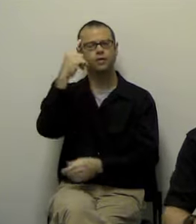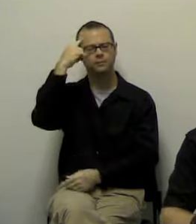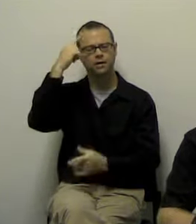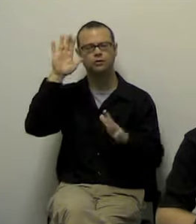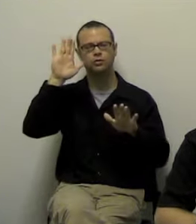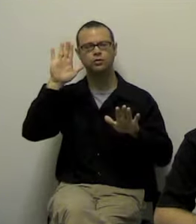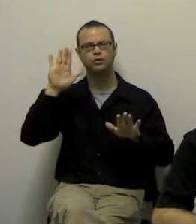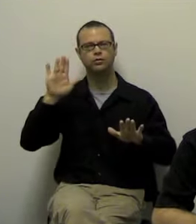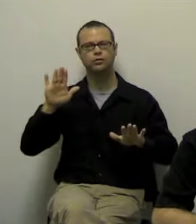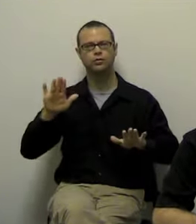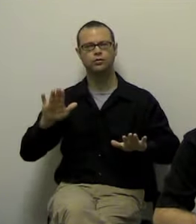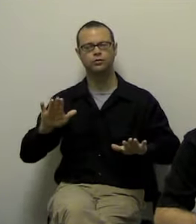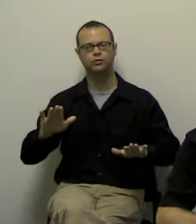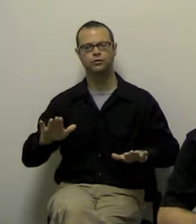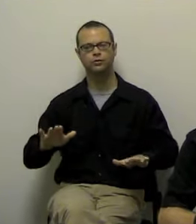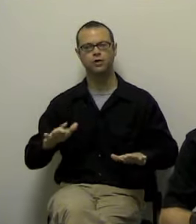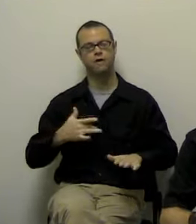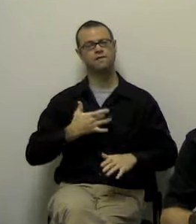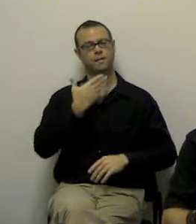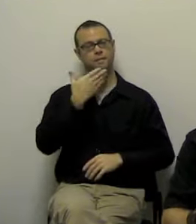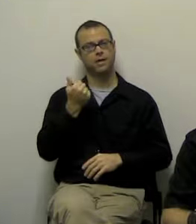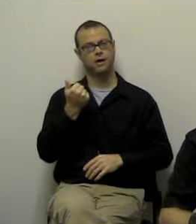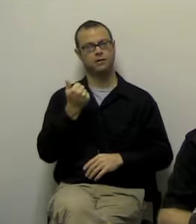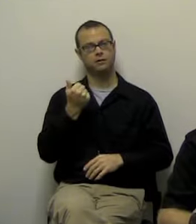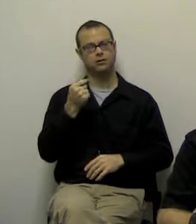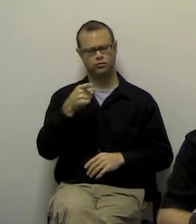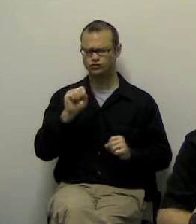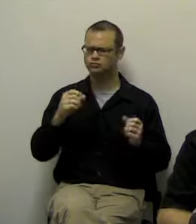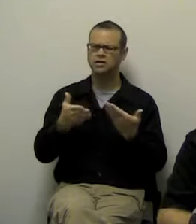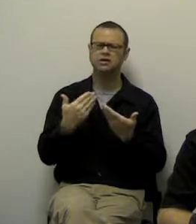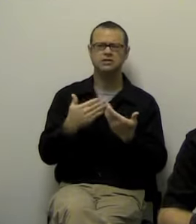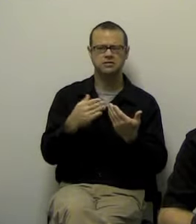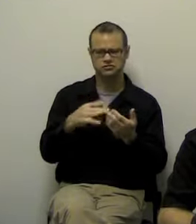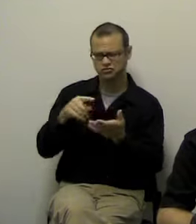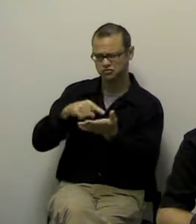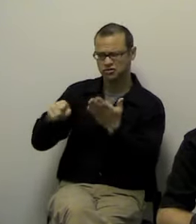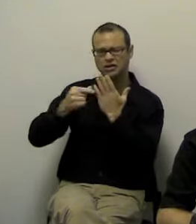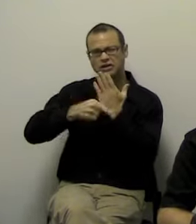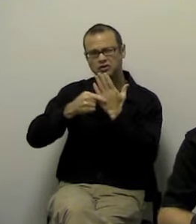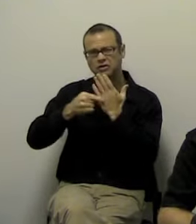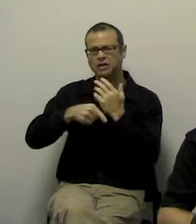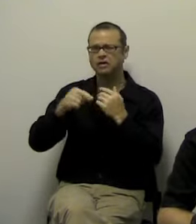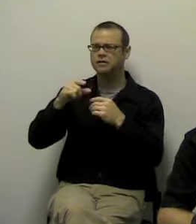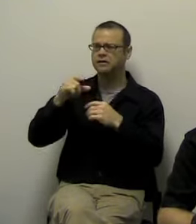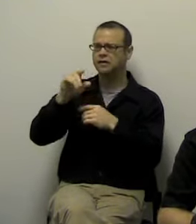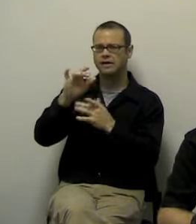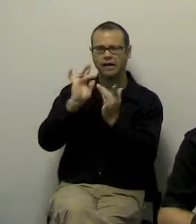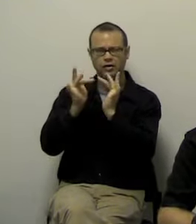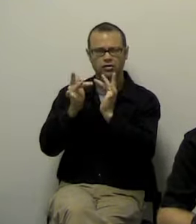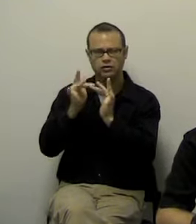and they're easy to find. You can go on the computer, on the internet, magazines, various sources of that, and find really good